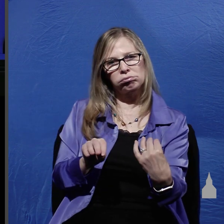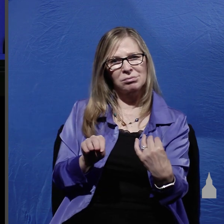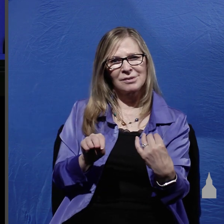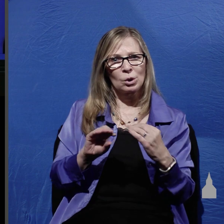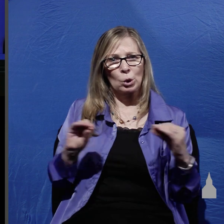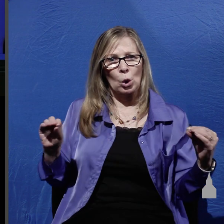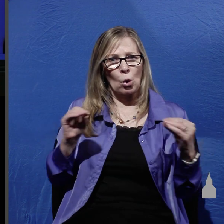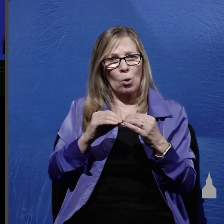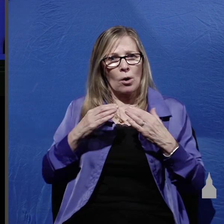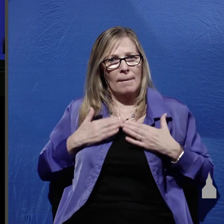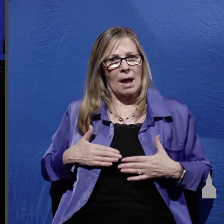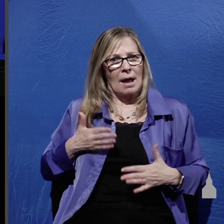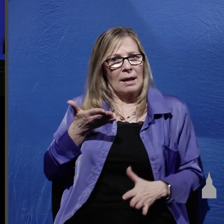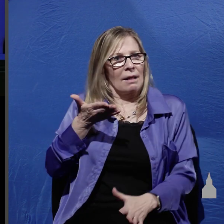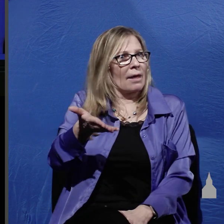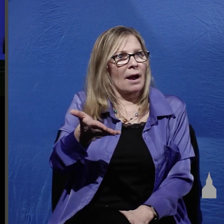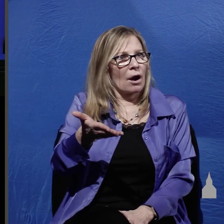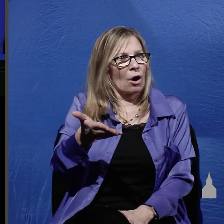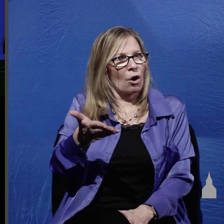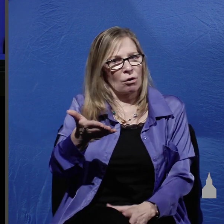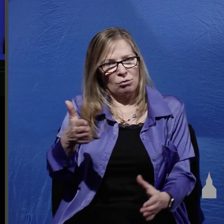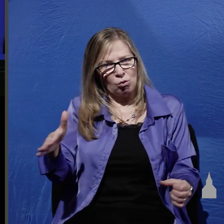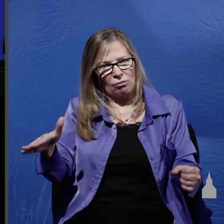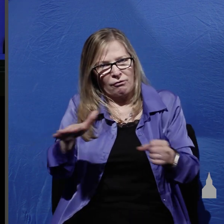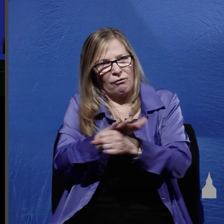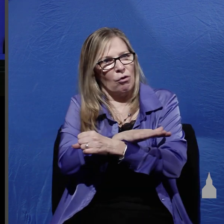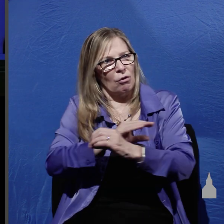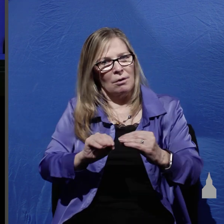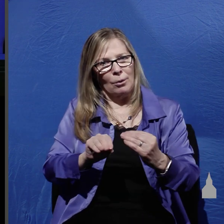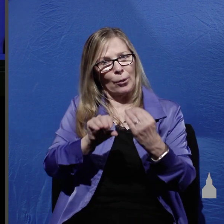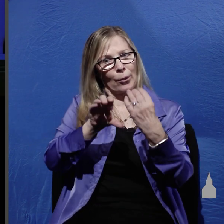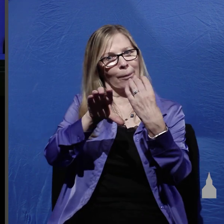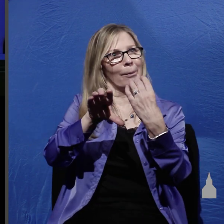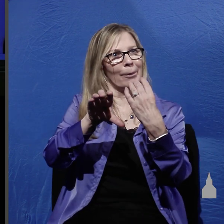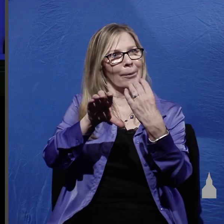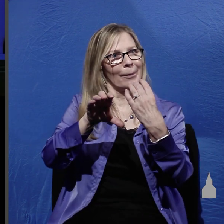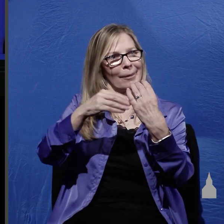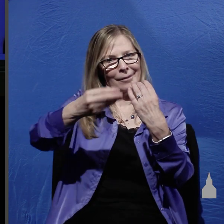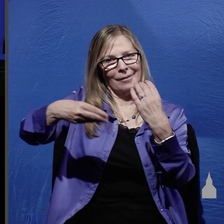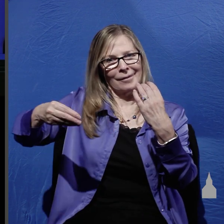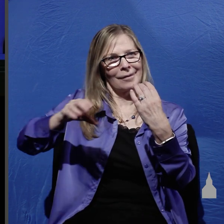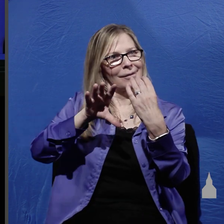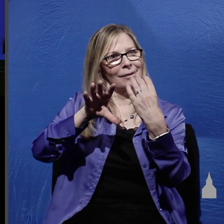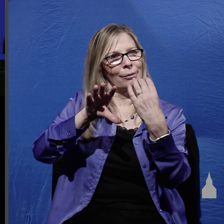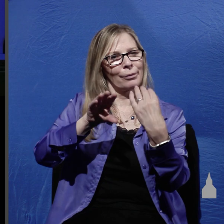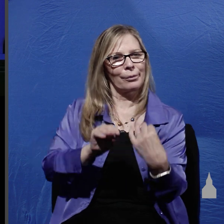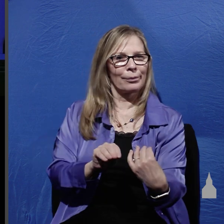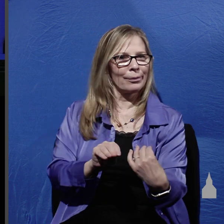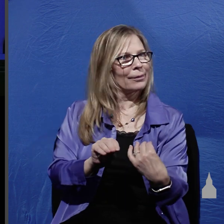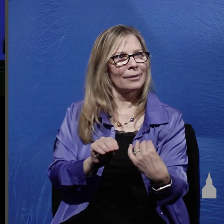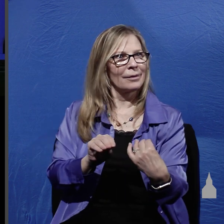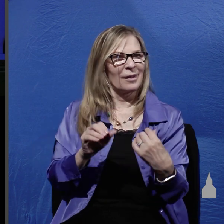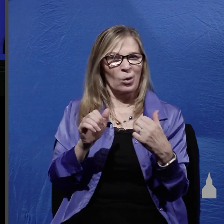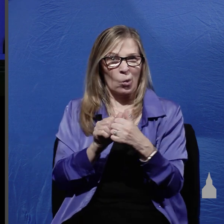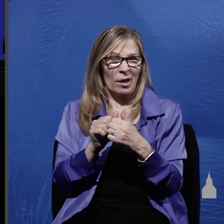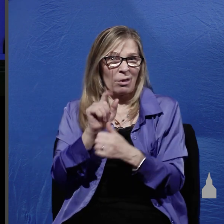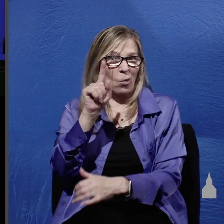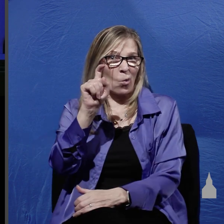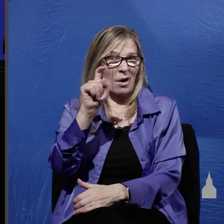longer a body to fill them out and give them any form so they just sunk down along with the 100 pounds of